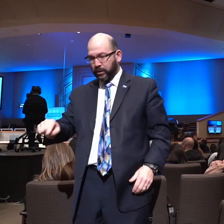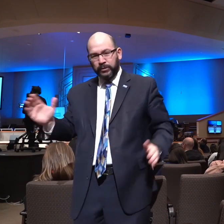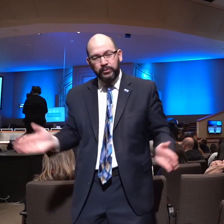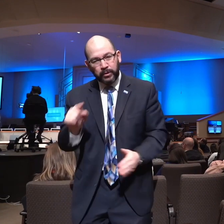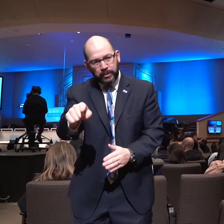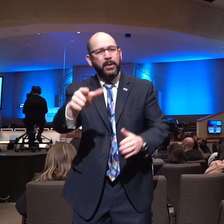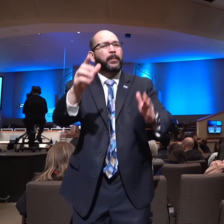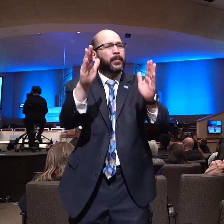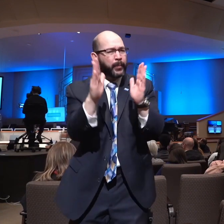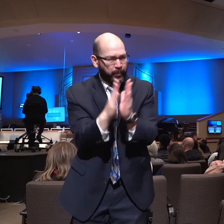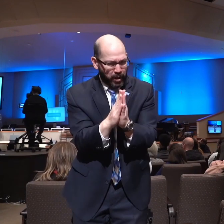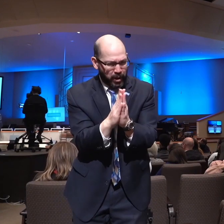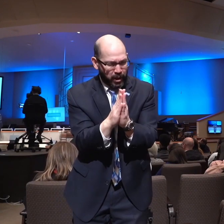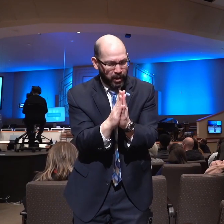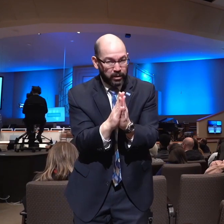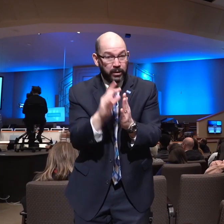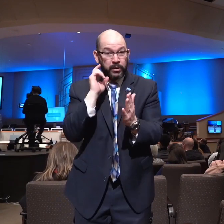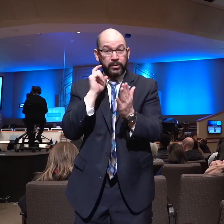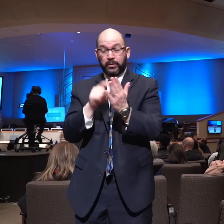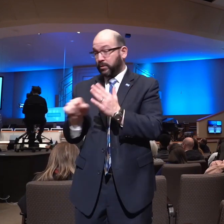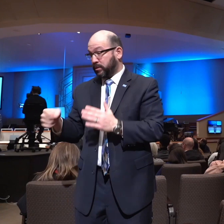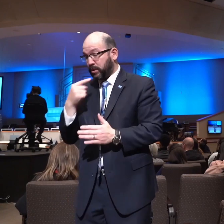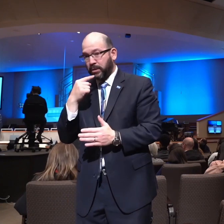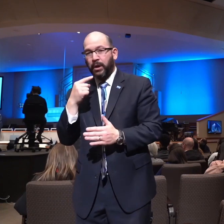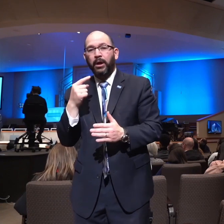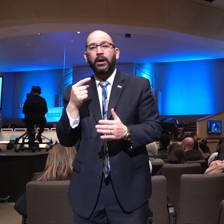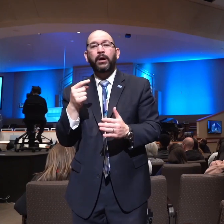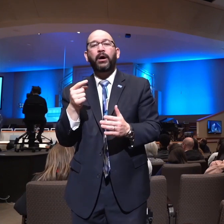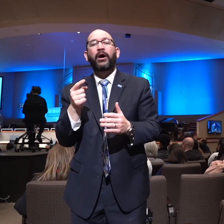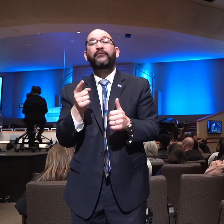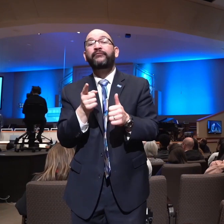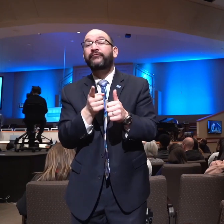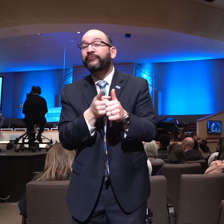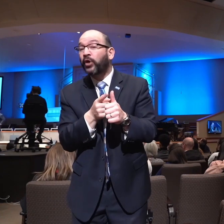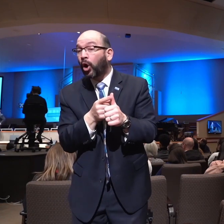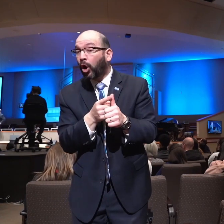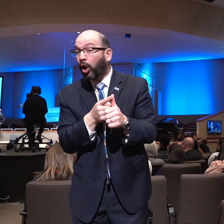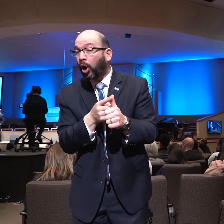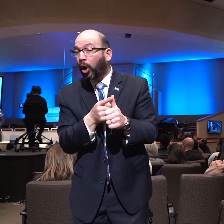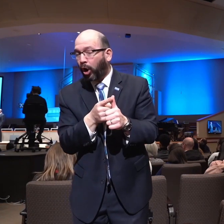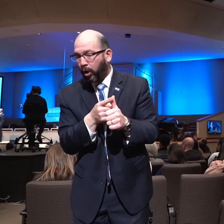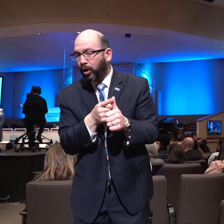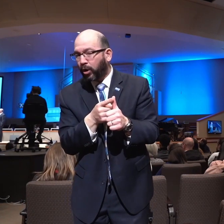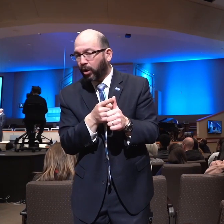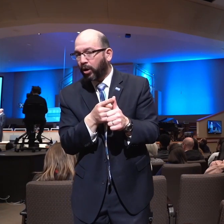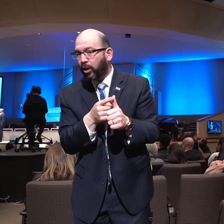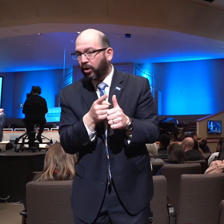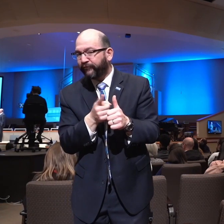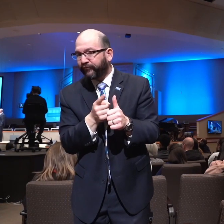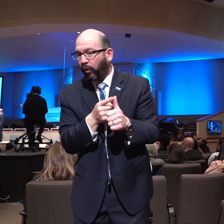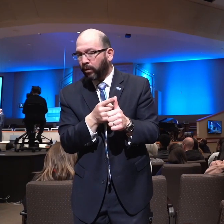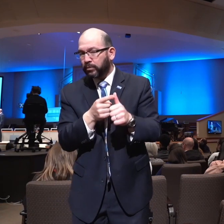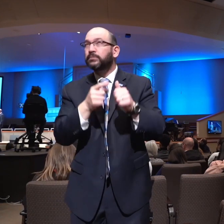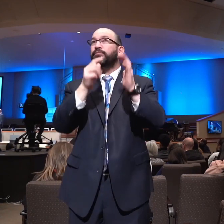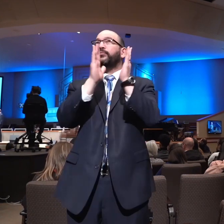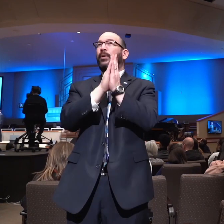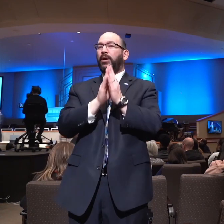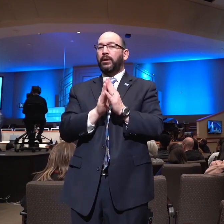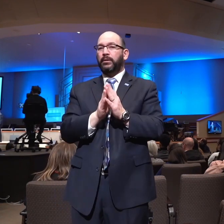In fact, notice the priority. He says, exhort, therefore, that first of all, he said, the priority